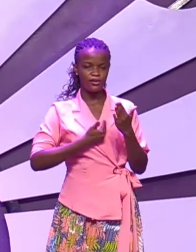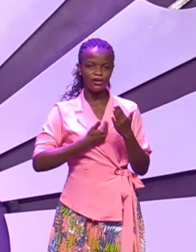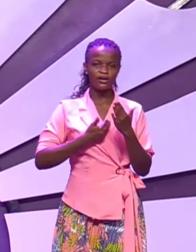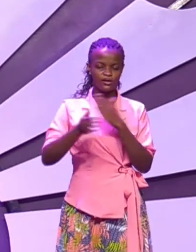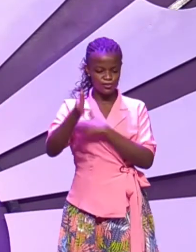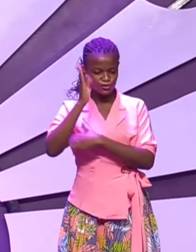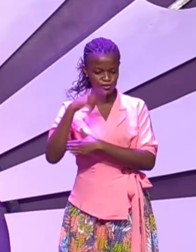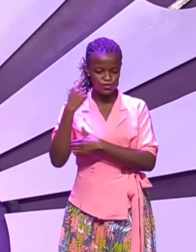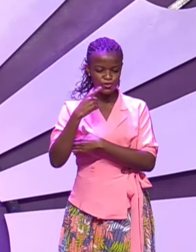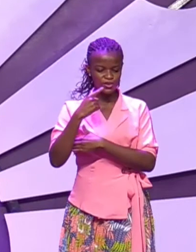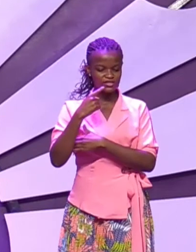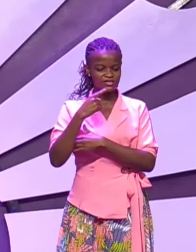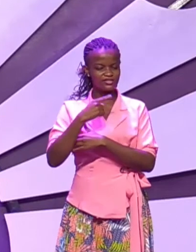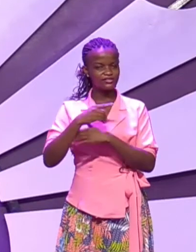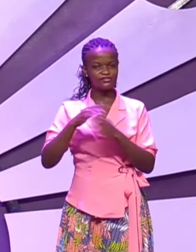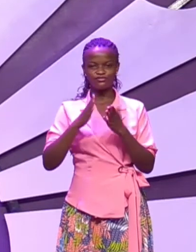extraordinarily